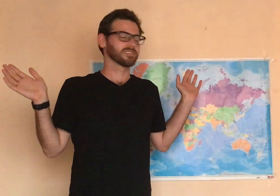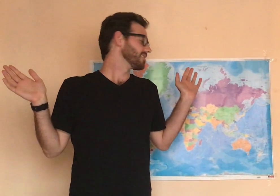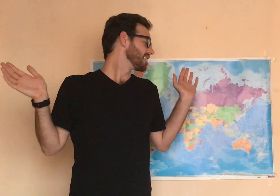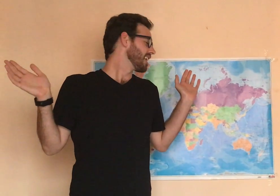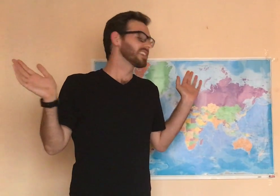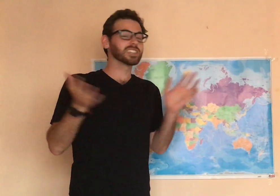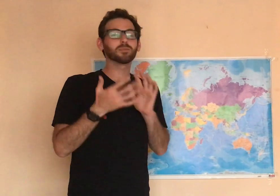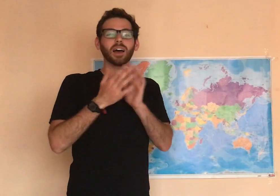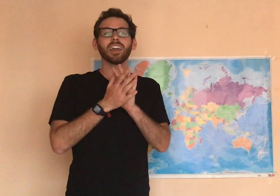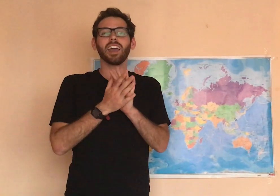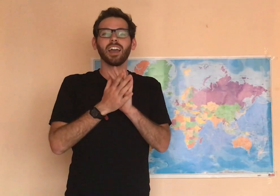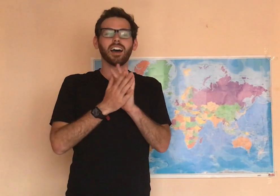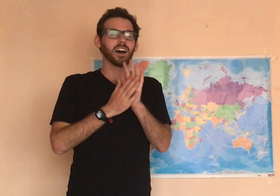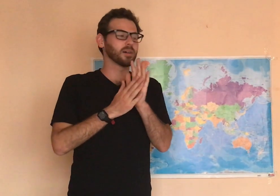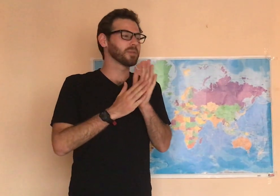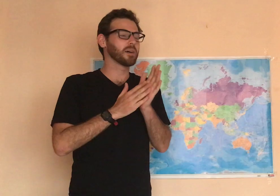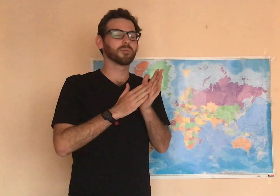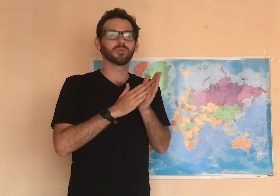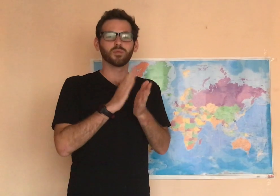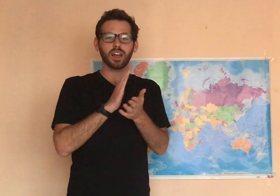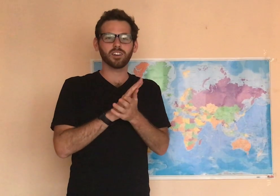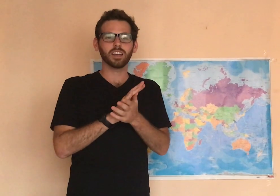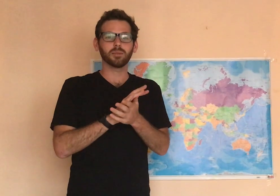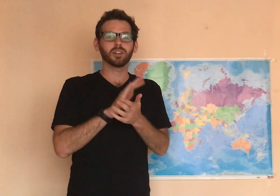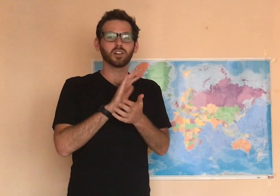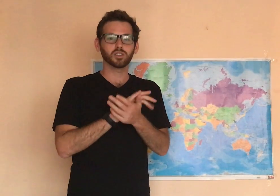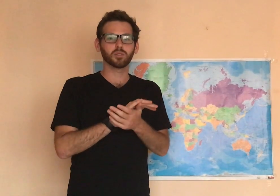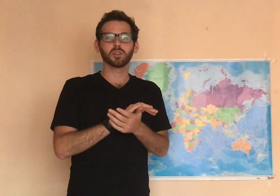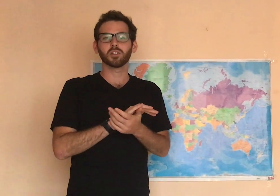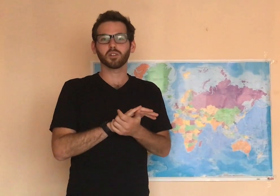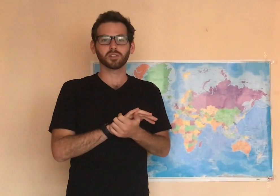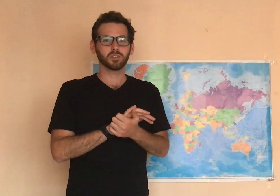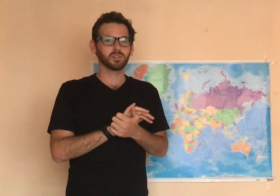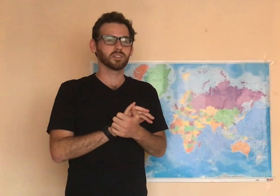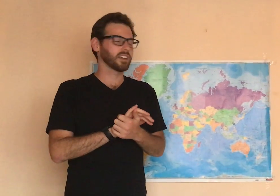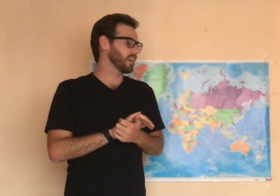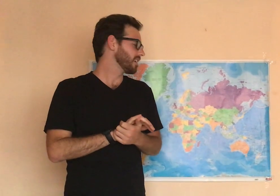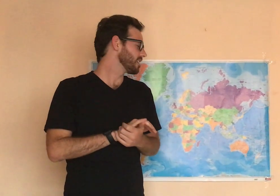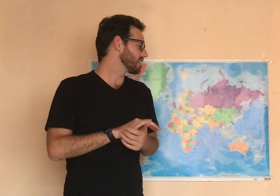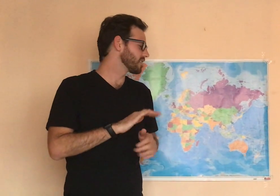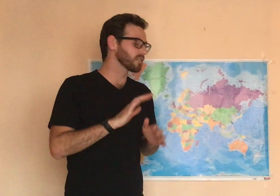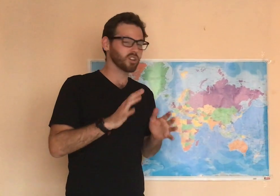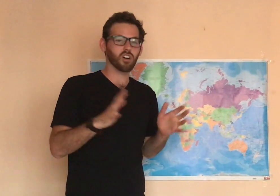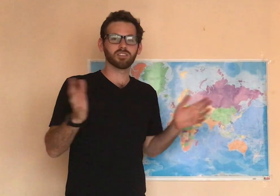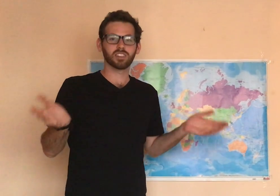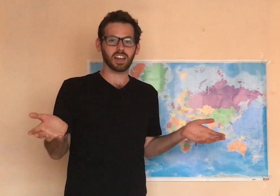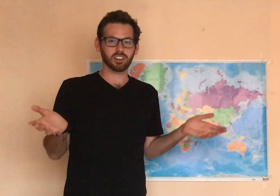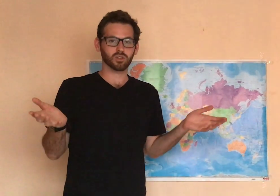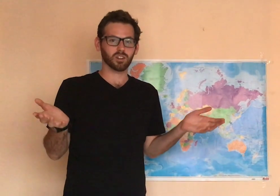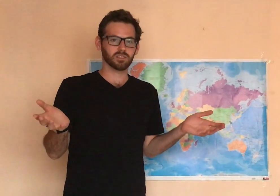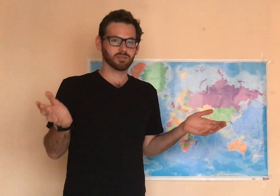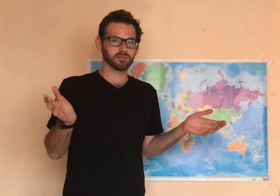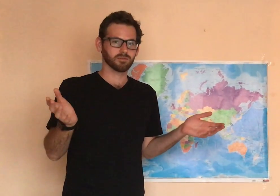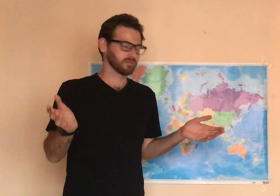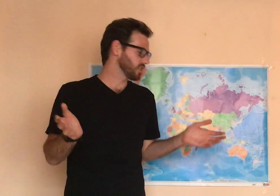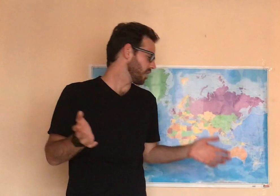This is by a writer named Augusto Montaroso and it's called the dinosaur. So,